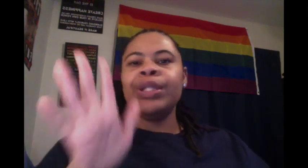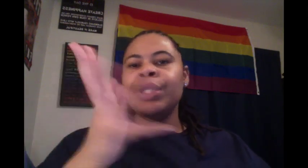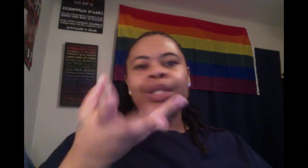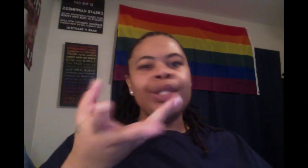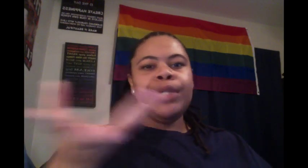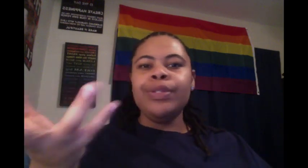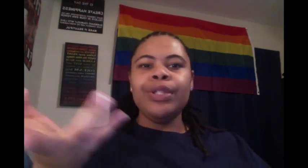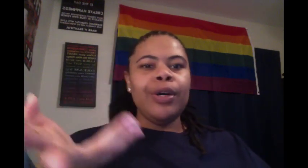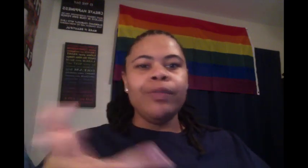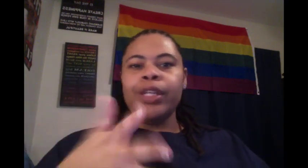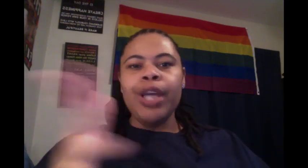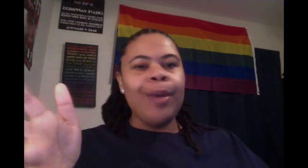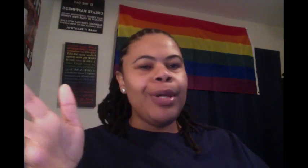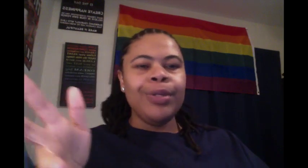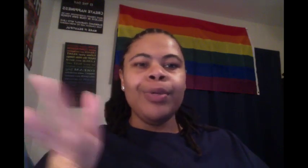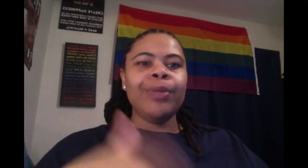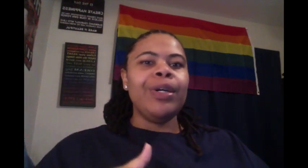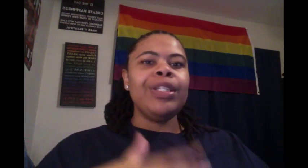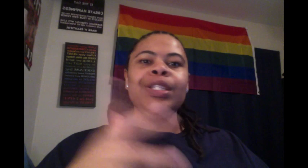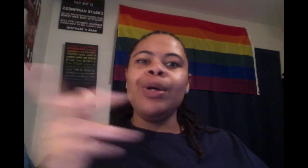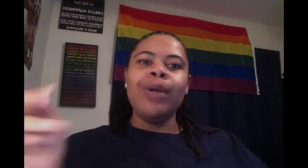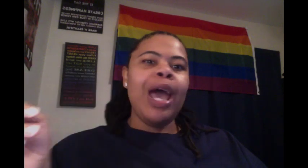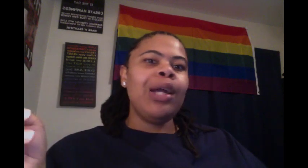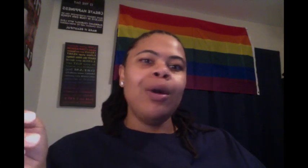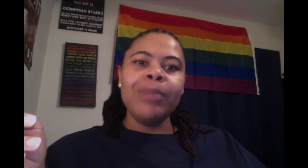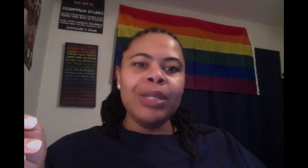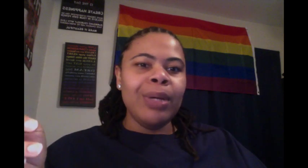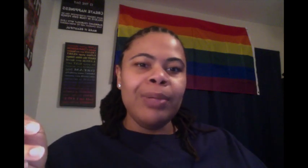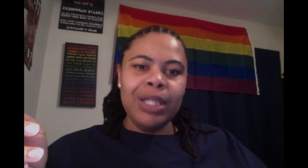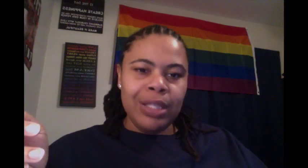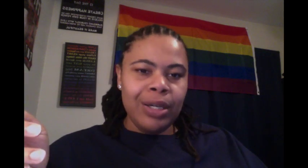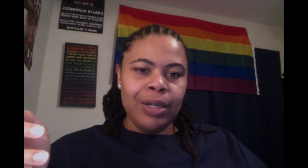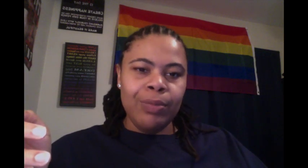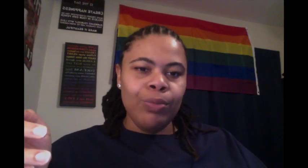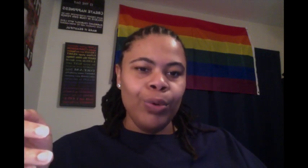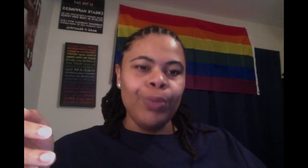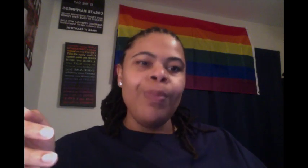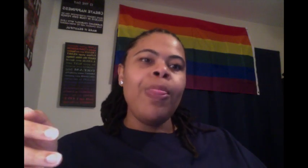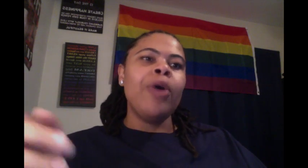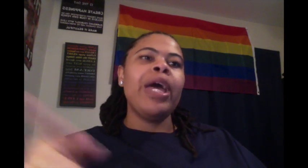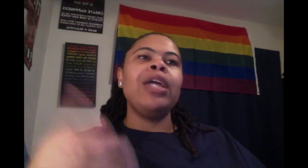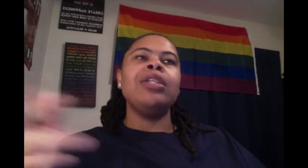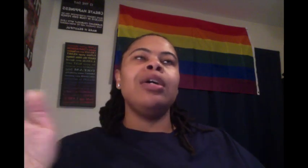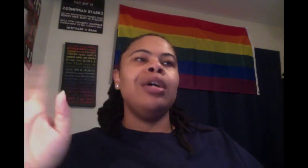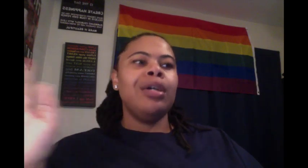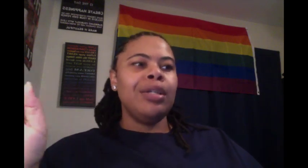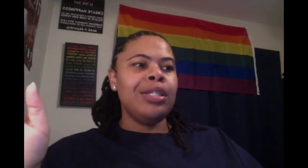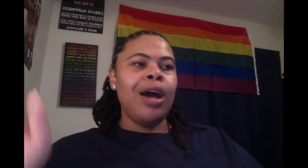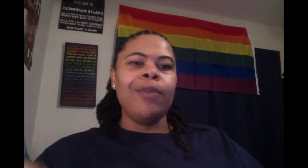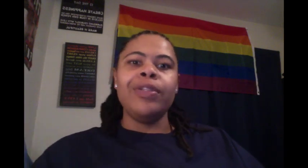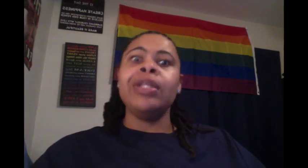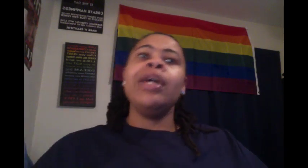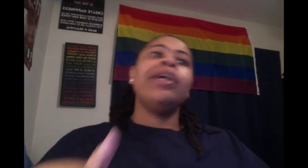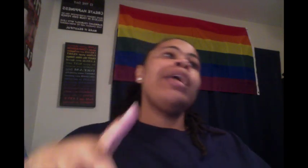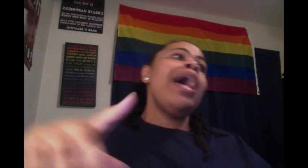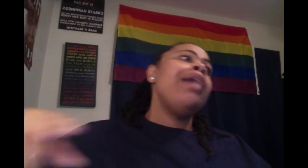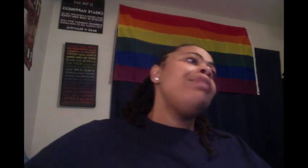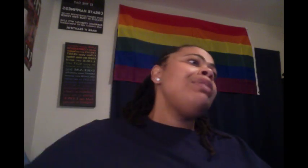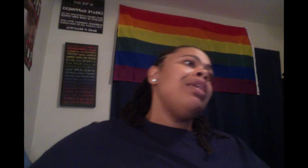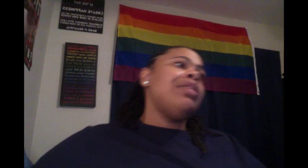he was just over. He already knew what it was. He told Cal to go meet him up in his, room. Okay. His, uh, his office. Cal, let me tell you something.